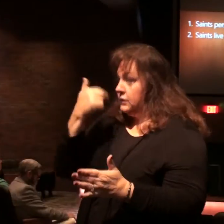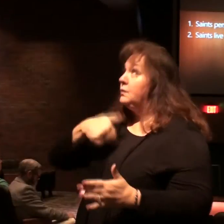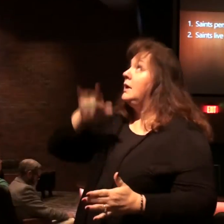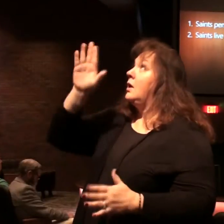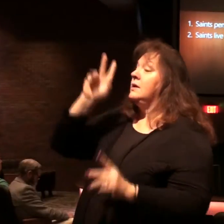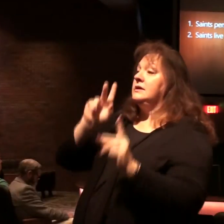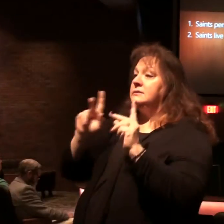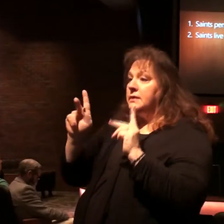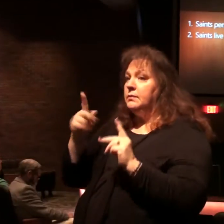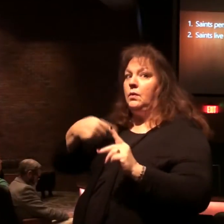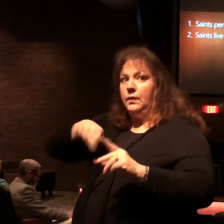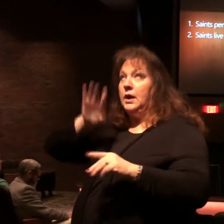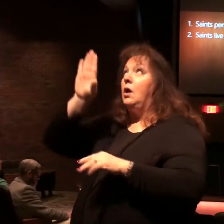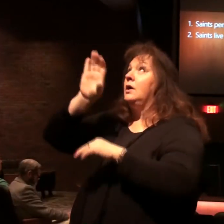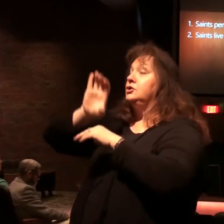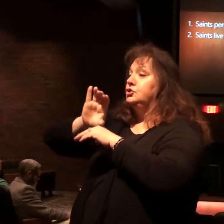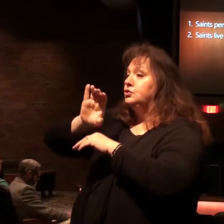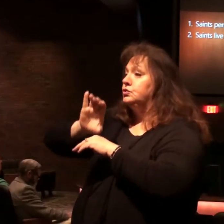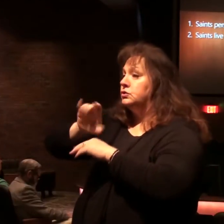as the church.